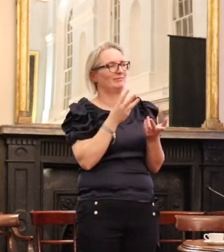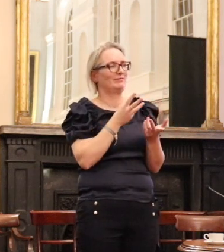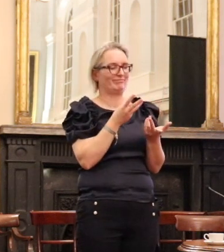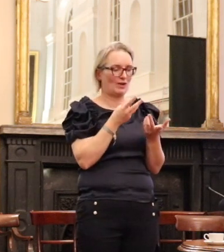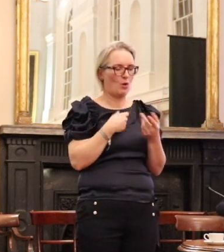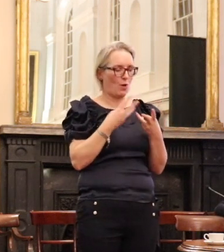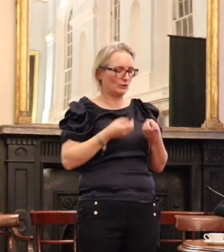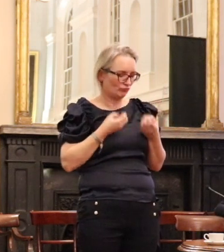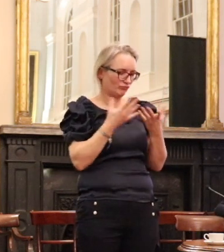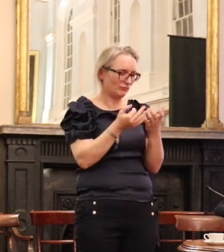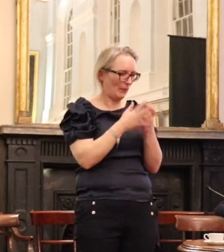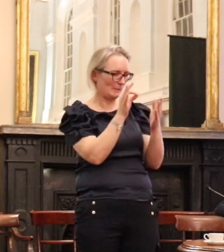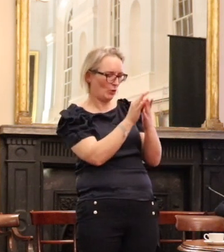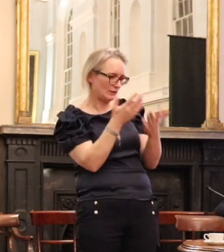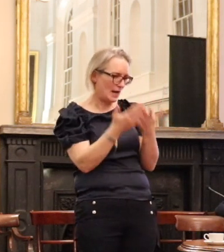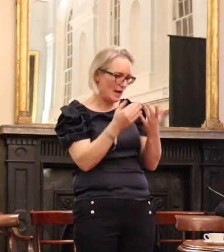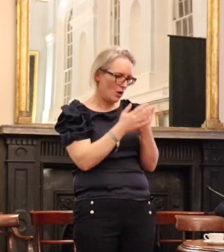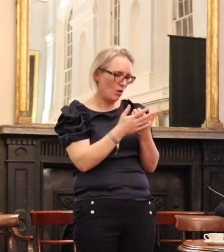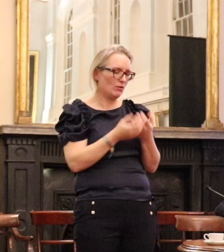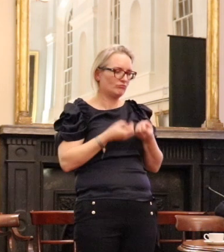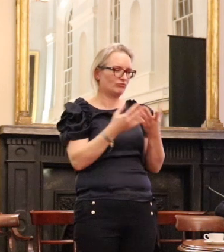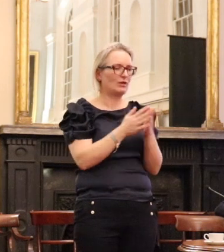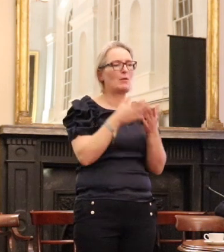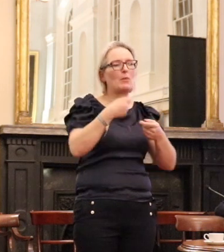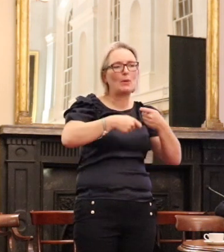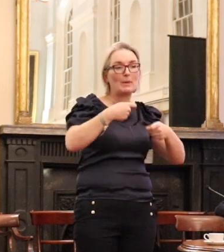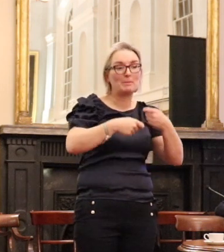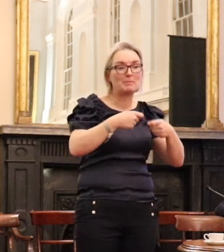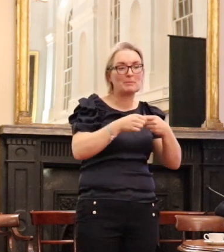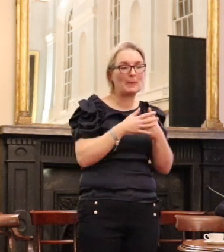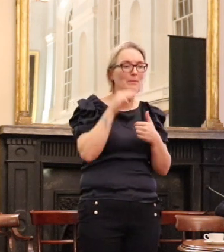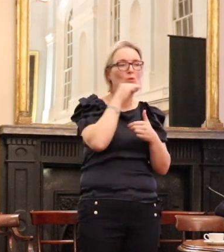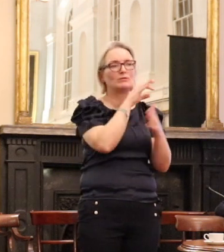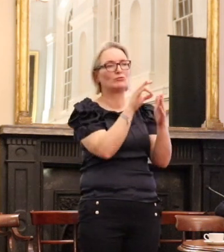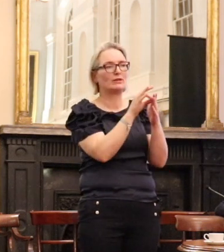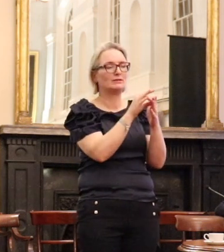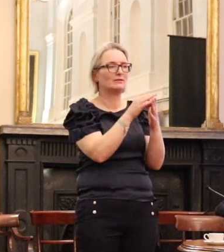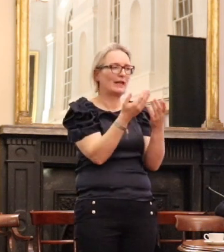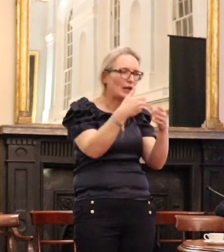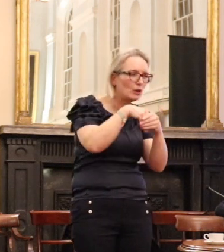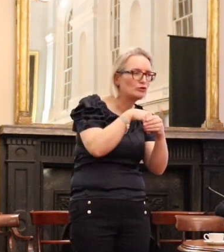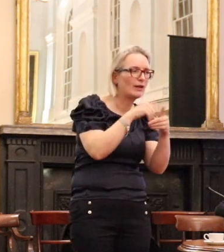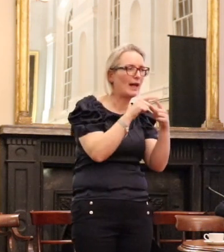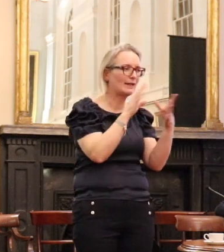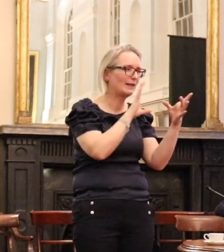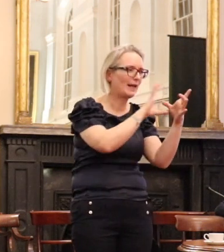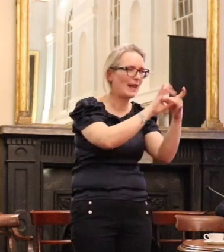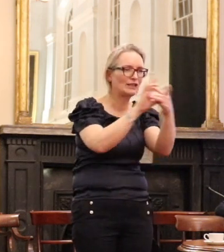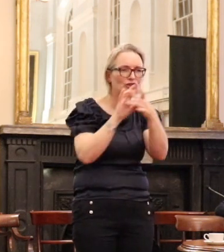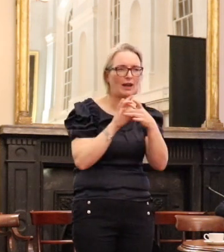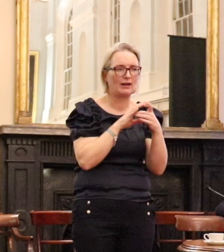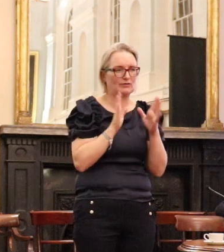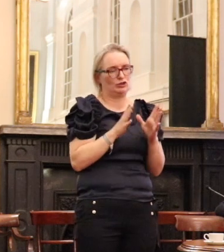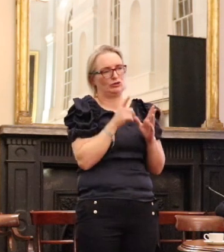the sense of the importance of the inclusion and the connectivity that I've tried to